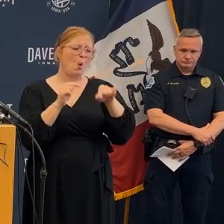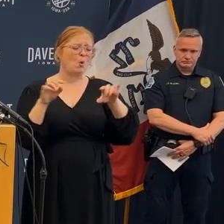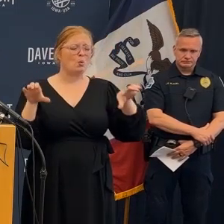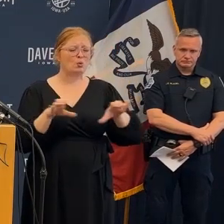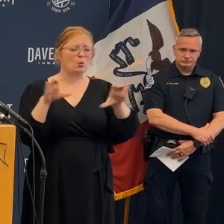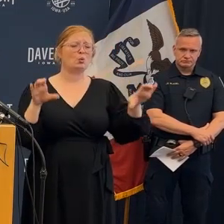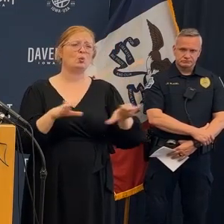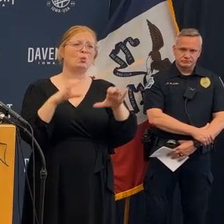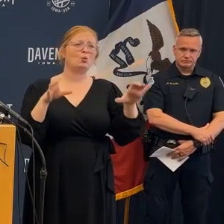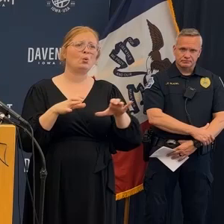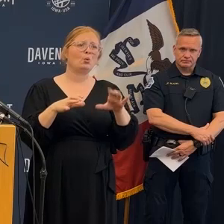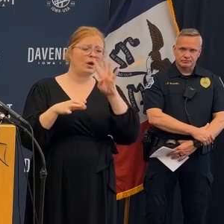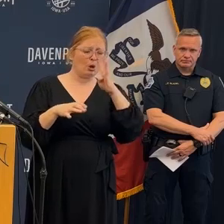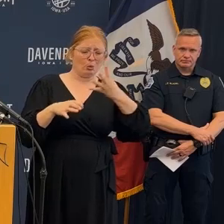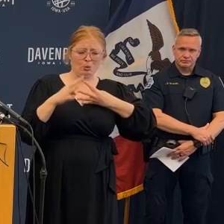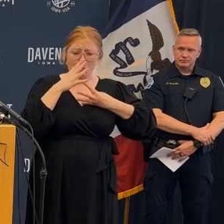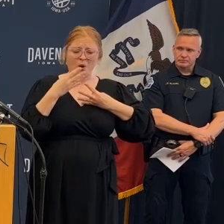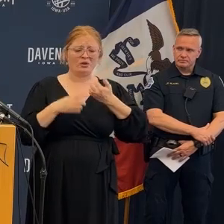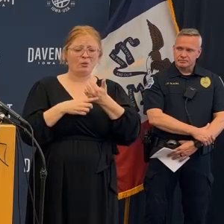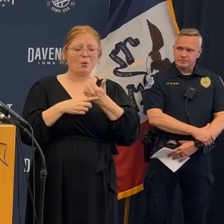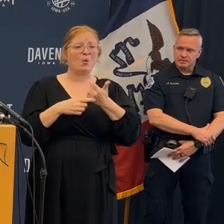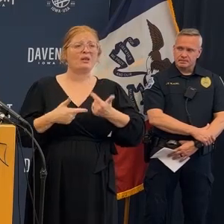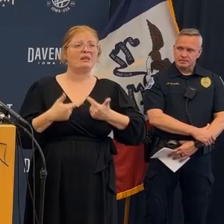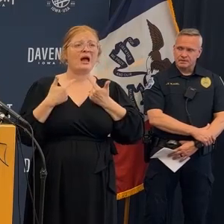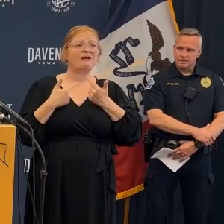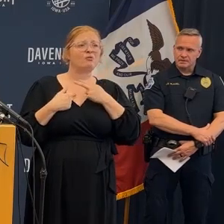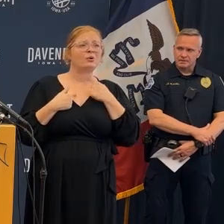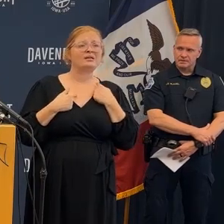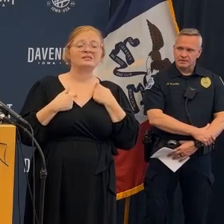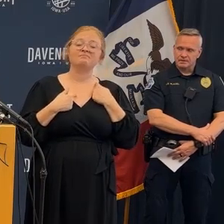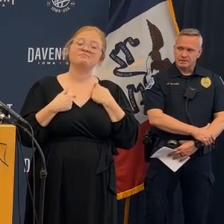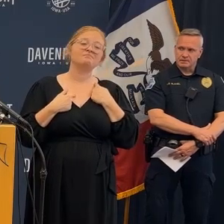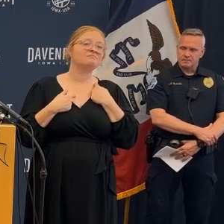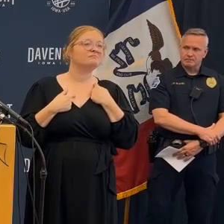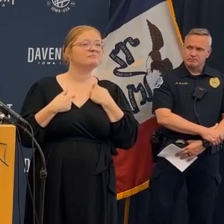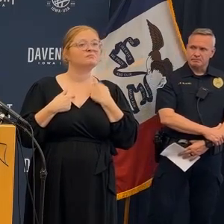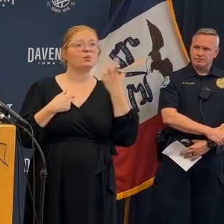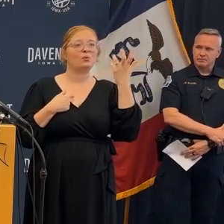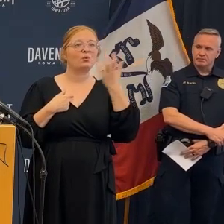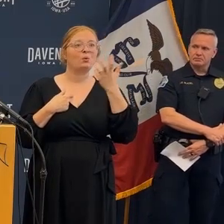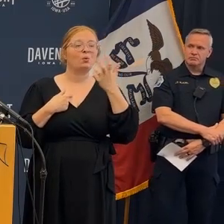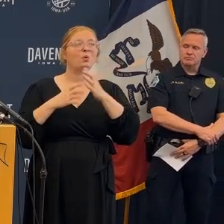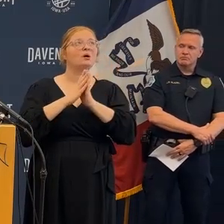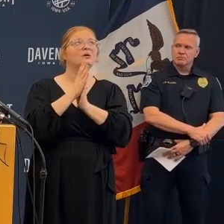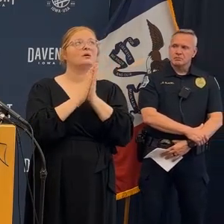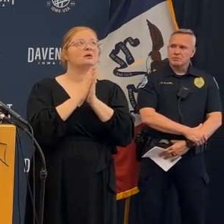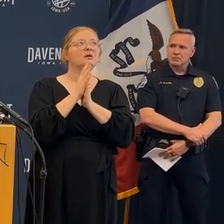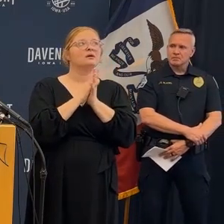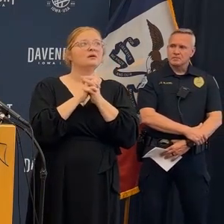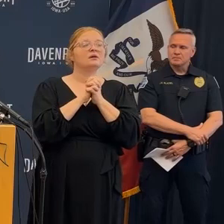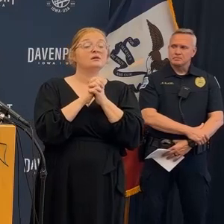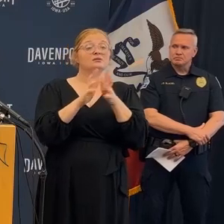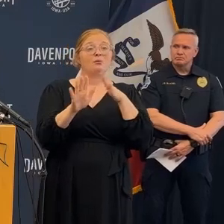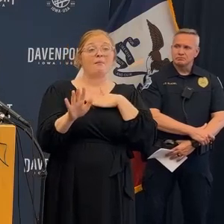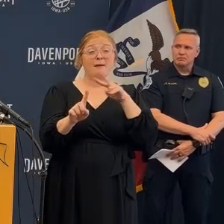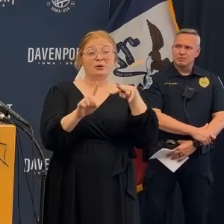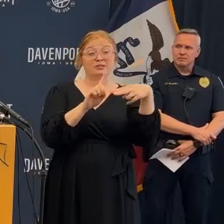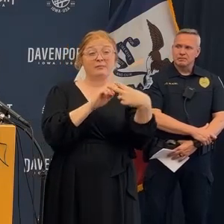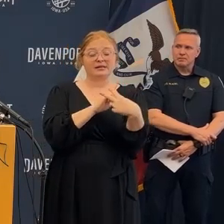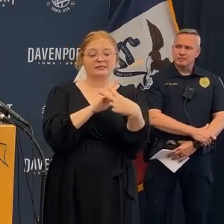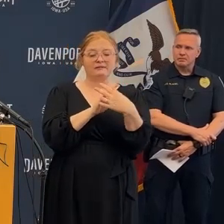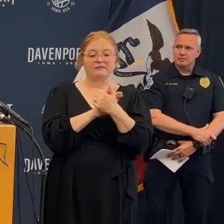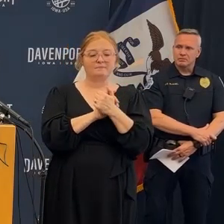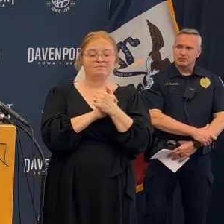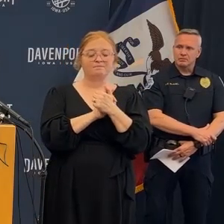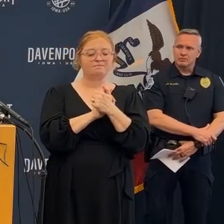understanding that the effort of the first responders and other medical professionals to go and